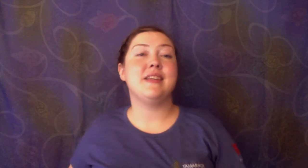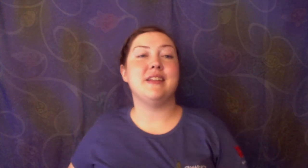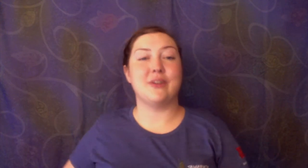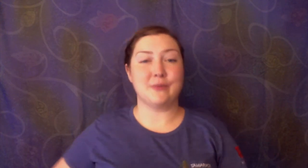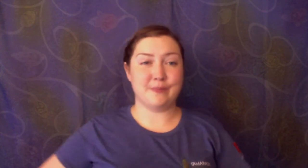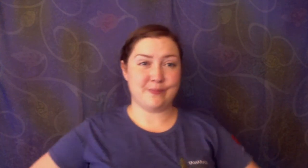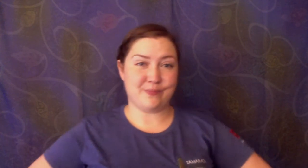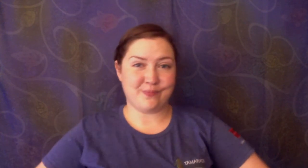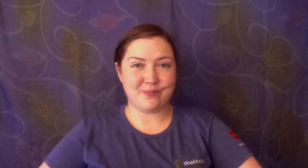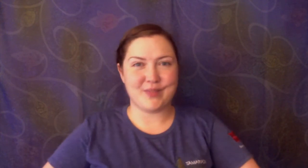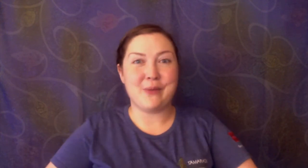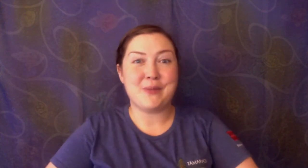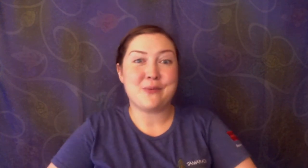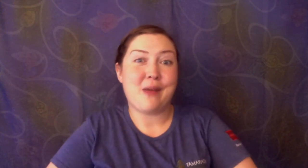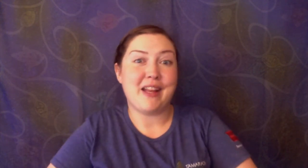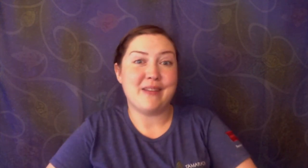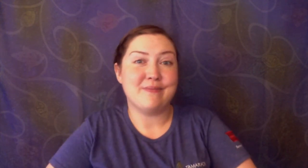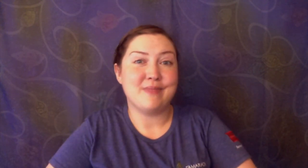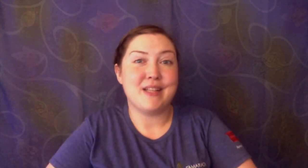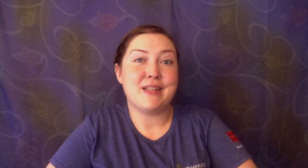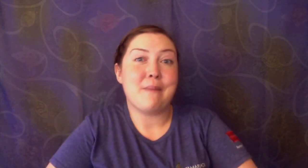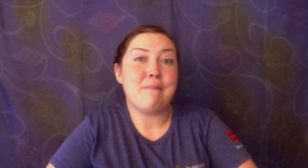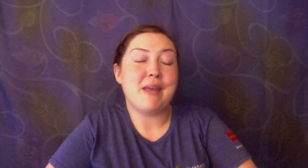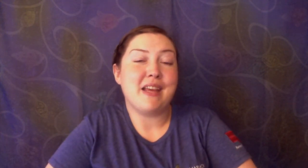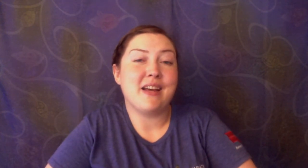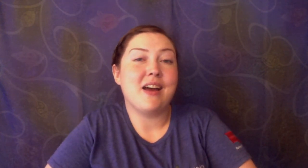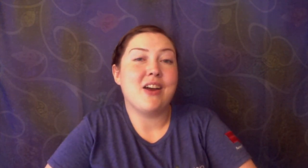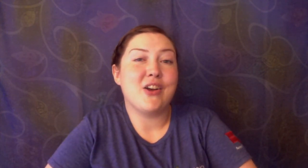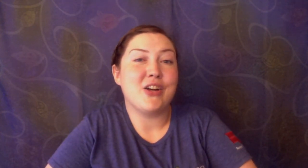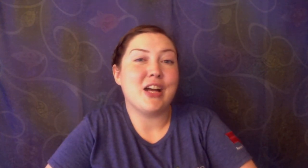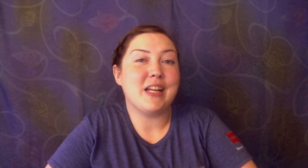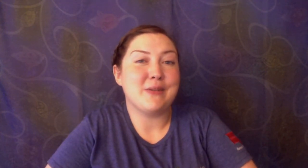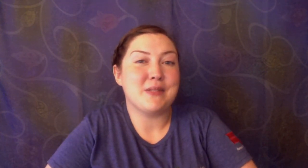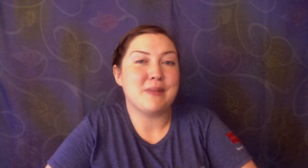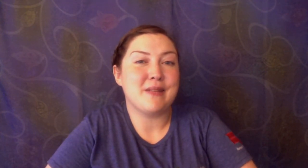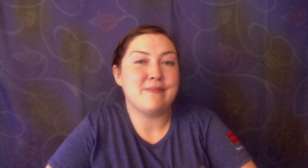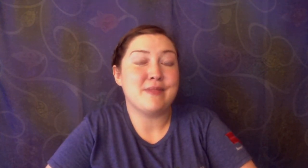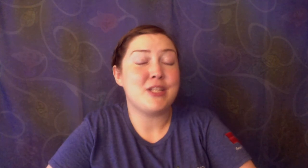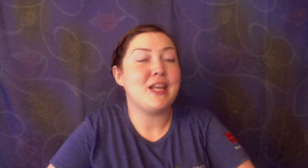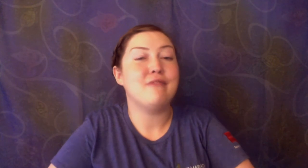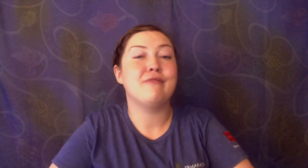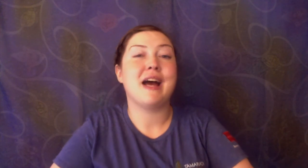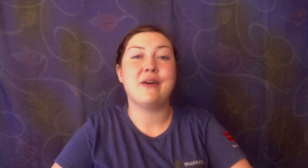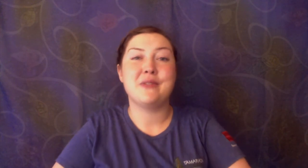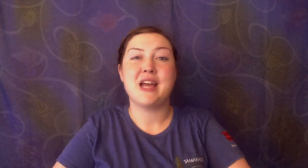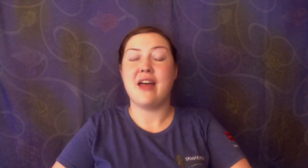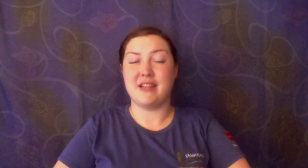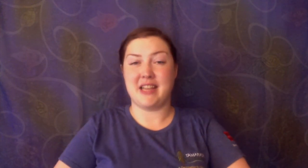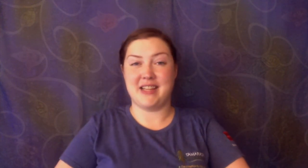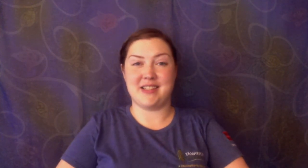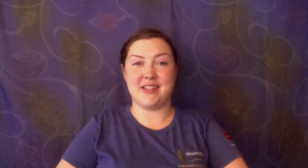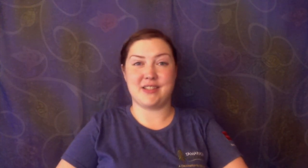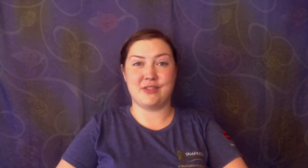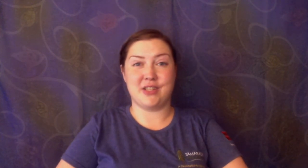was ready to make her announcement. She had found the tastiest creature.